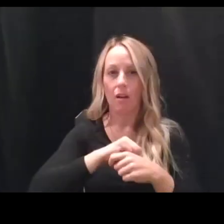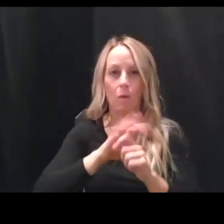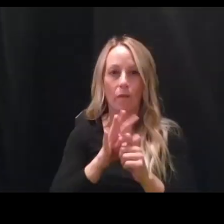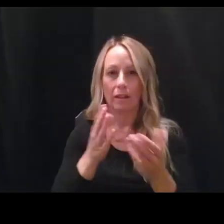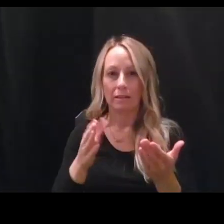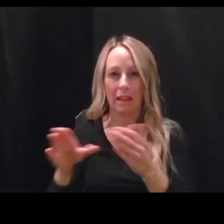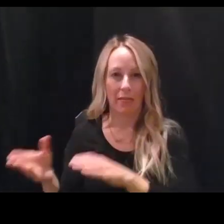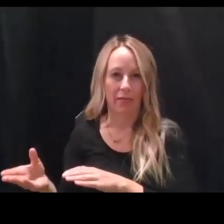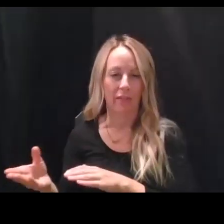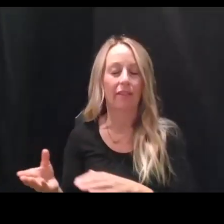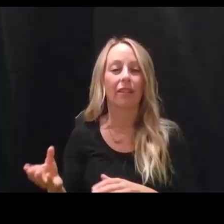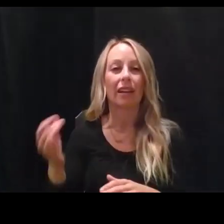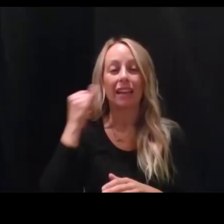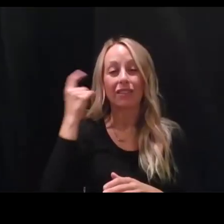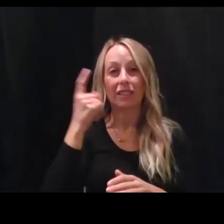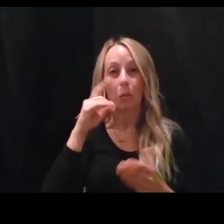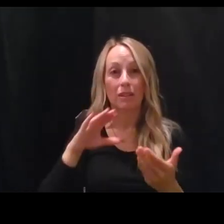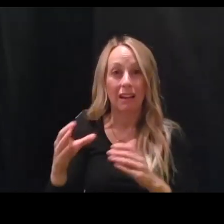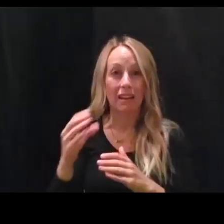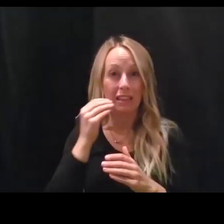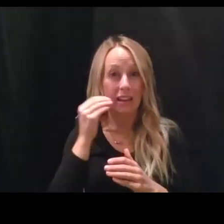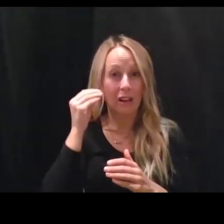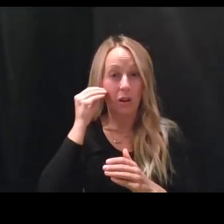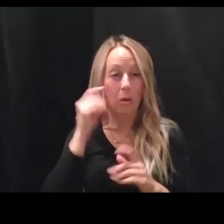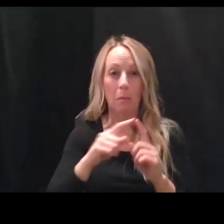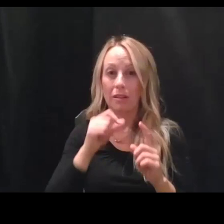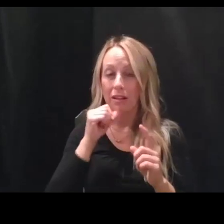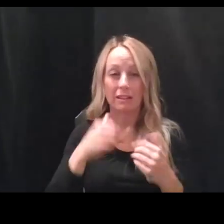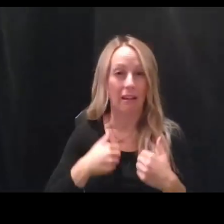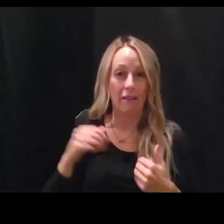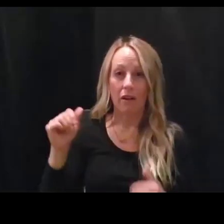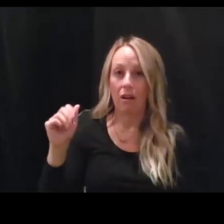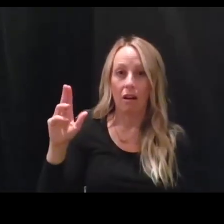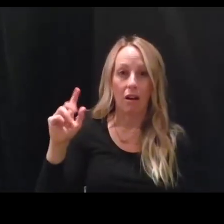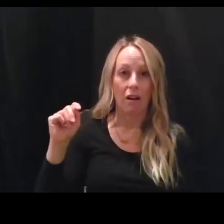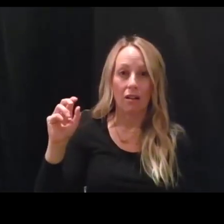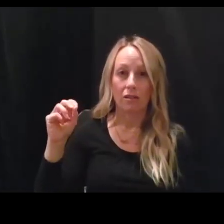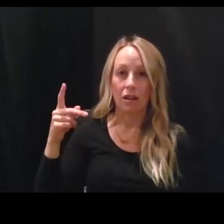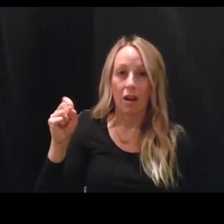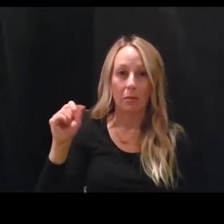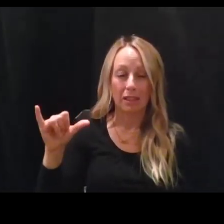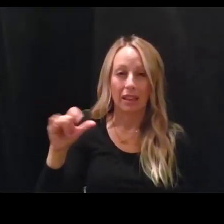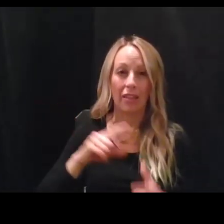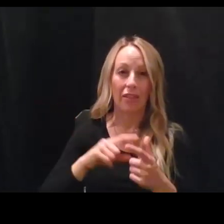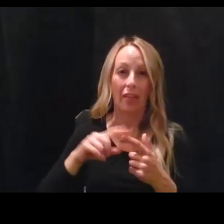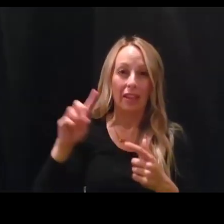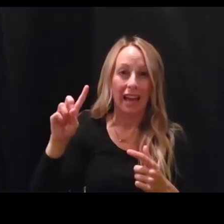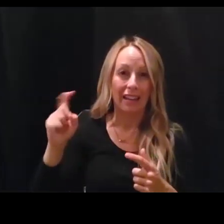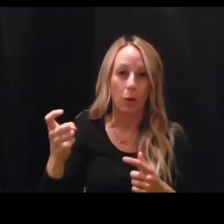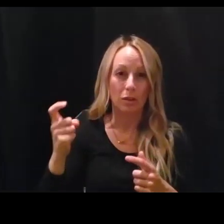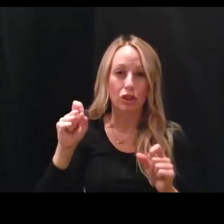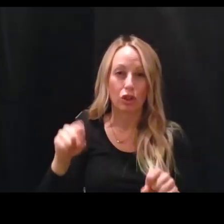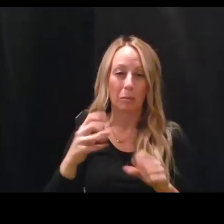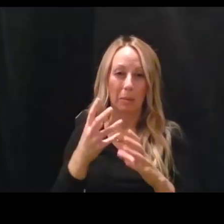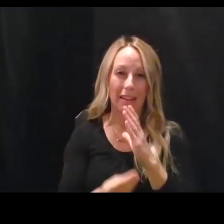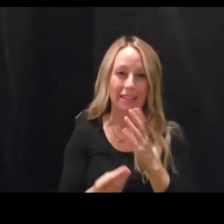or, uh, if somebody dies at home and doesn't get an autopsy, uh, uh, the diagnosis may be missed. There are a million